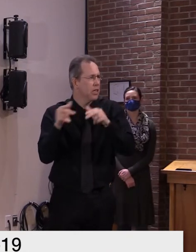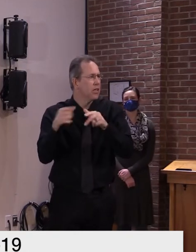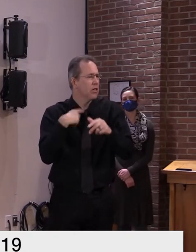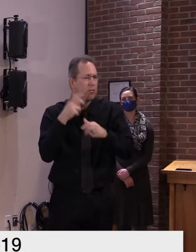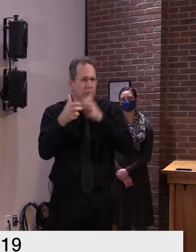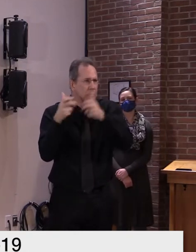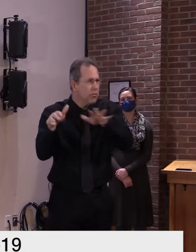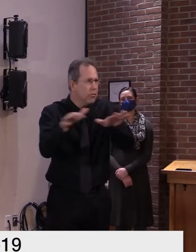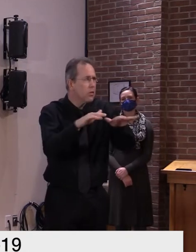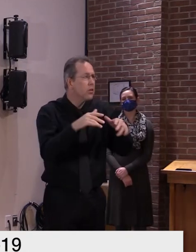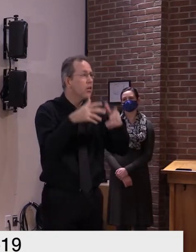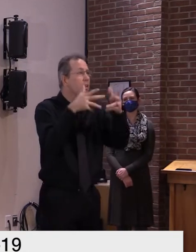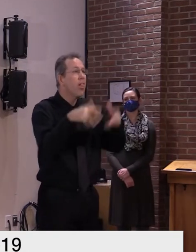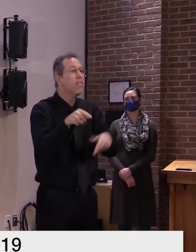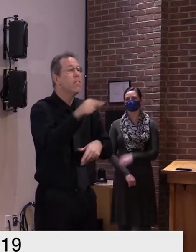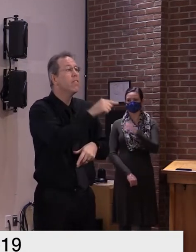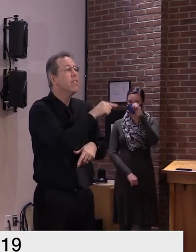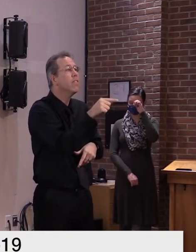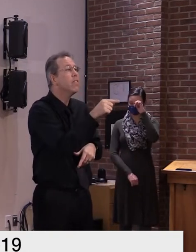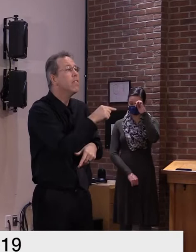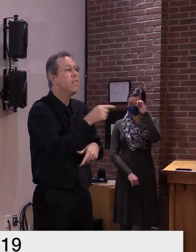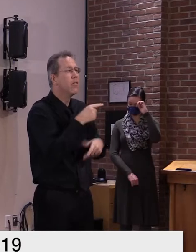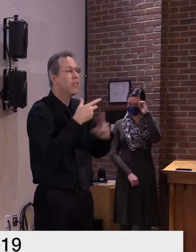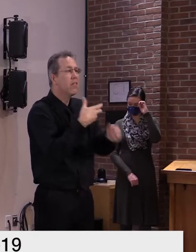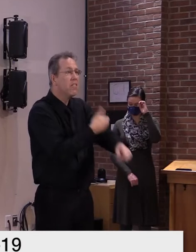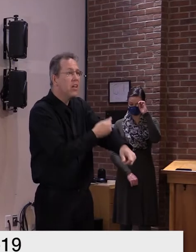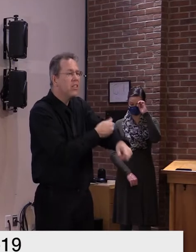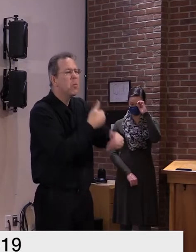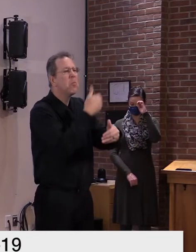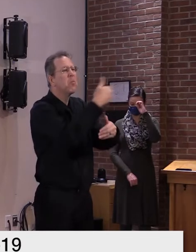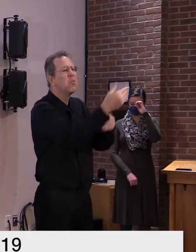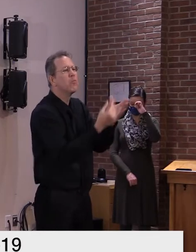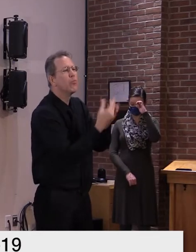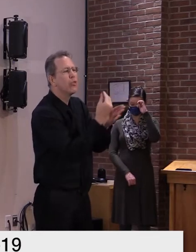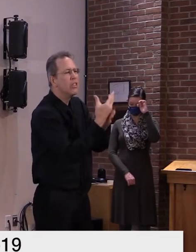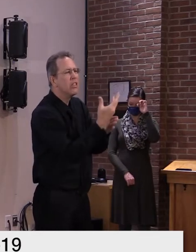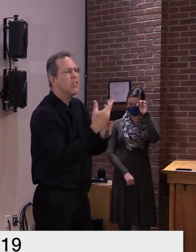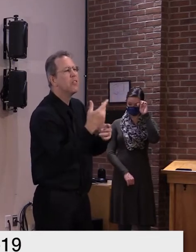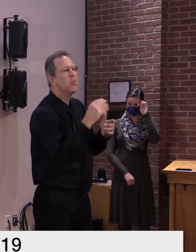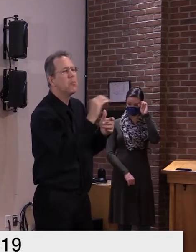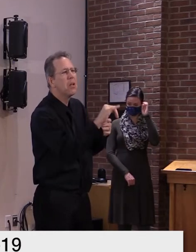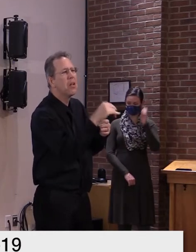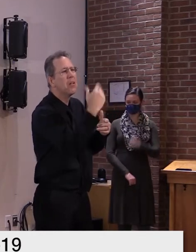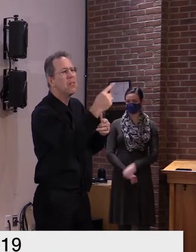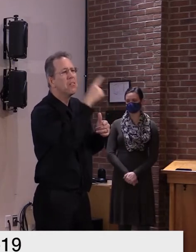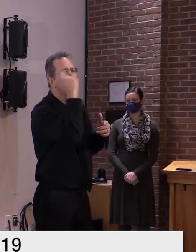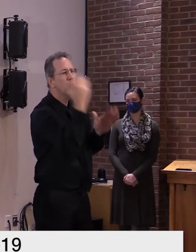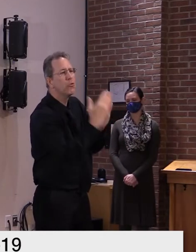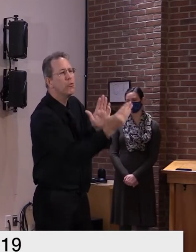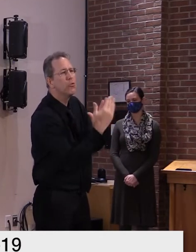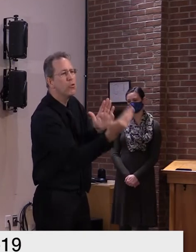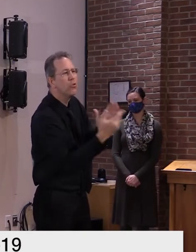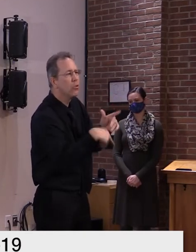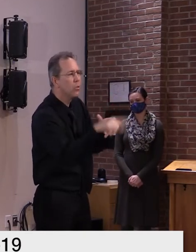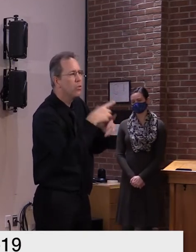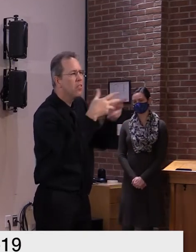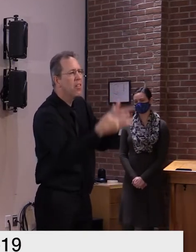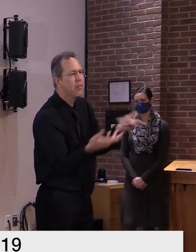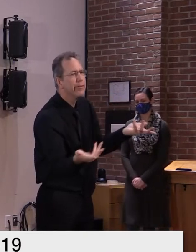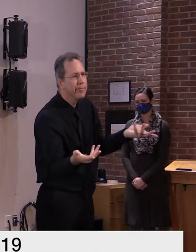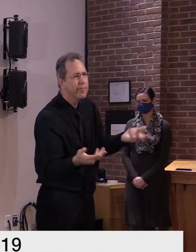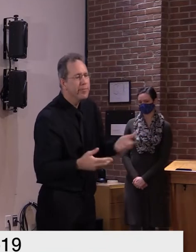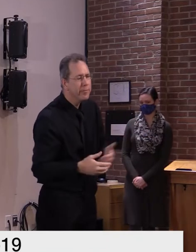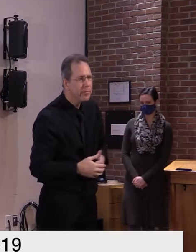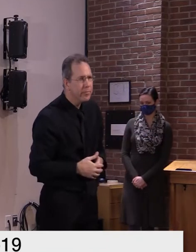with higher risk groups starting to see it in january and february but again for the impact on those groups knowing